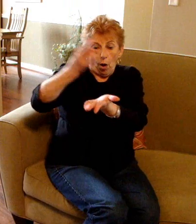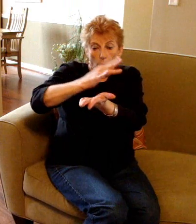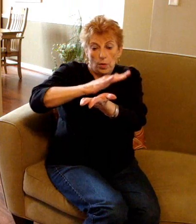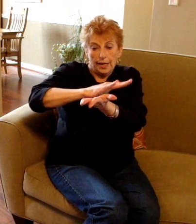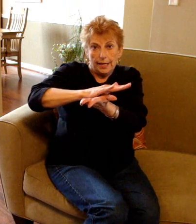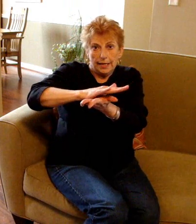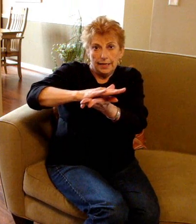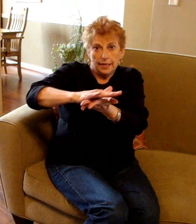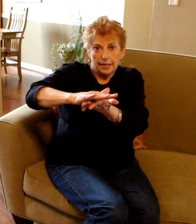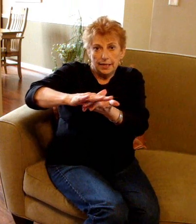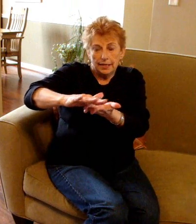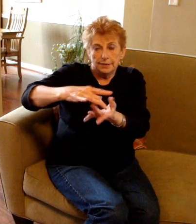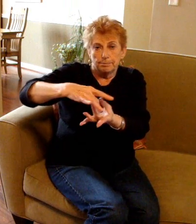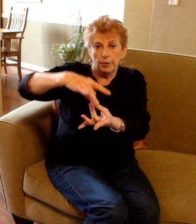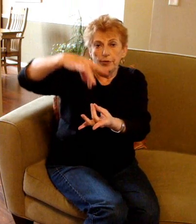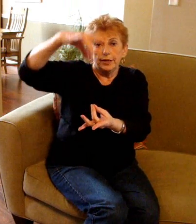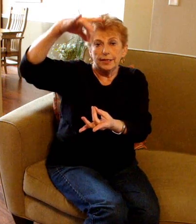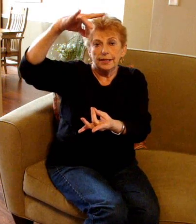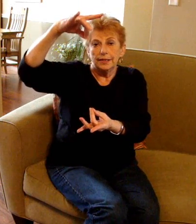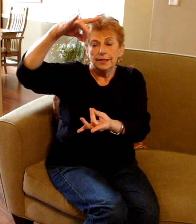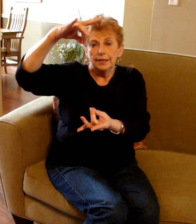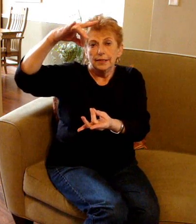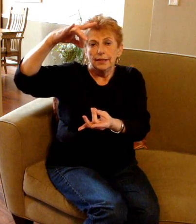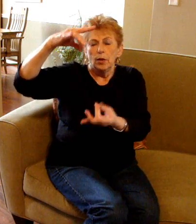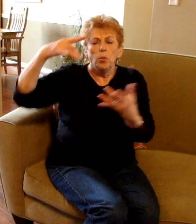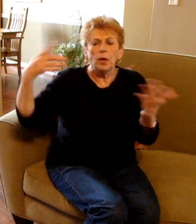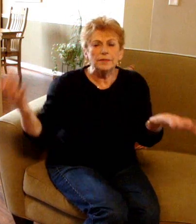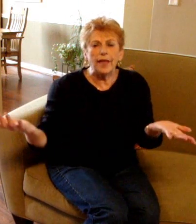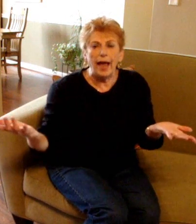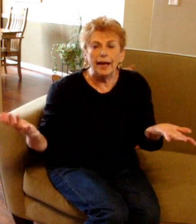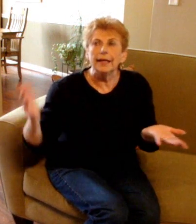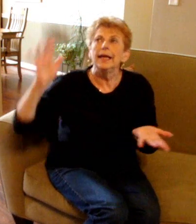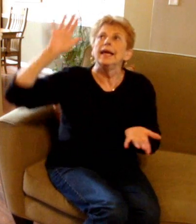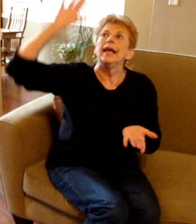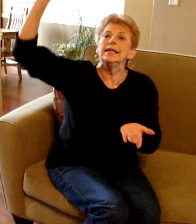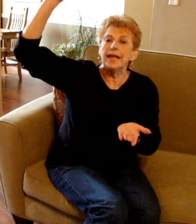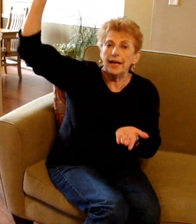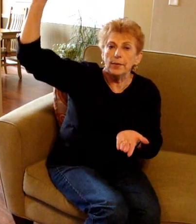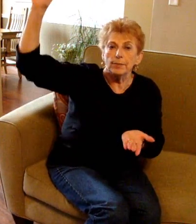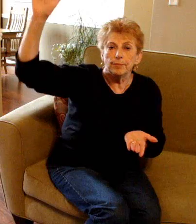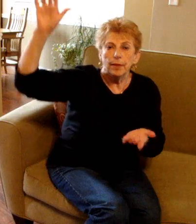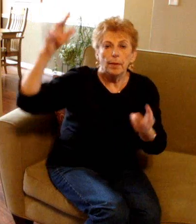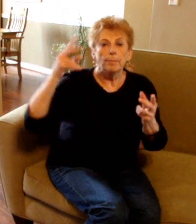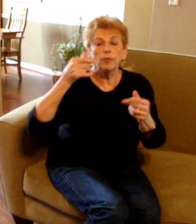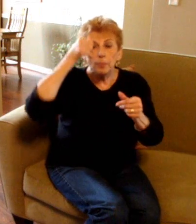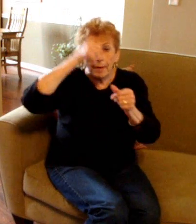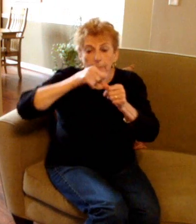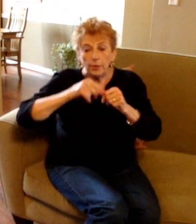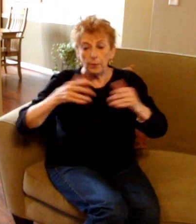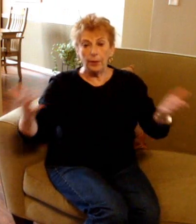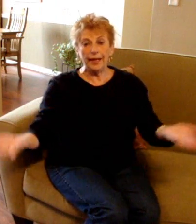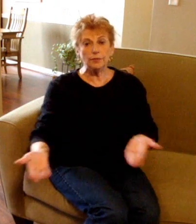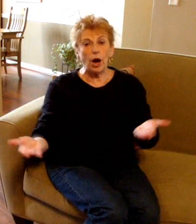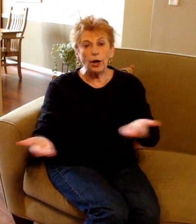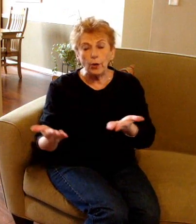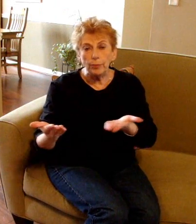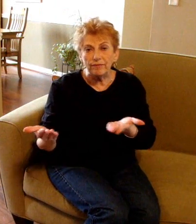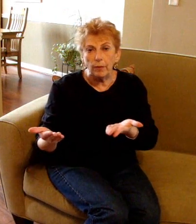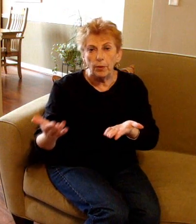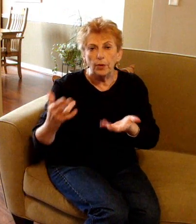Holy Spirit. What is that? It's Him. But remember when He was on earth before,